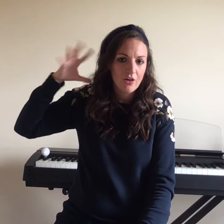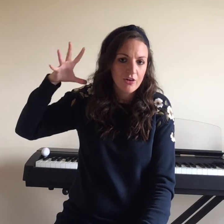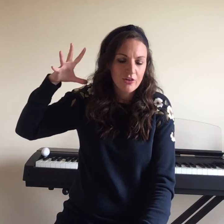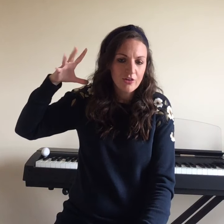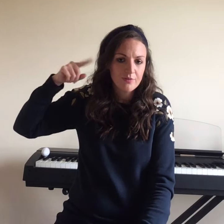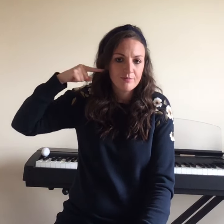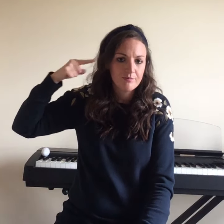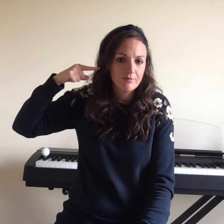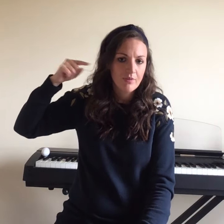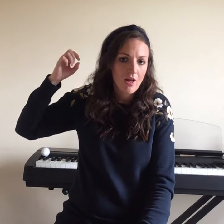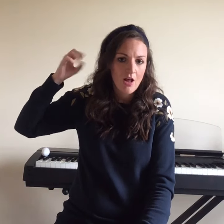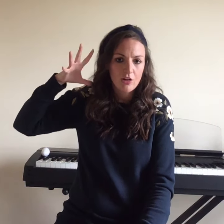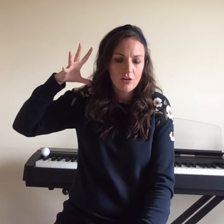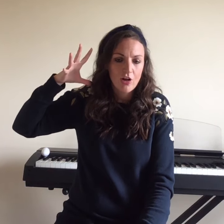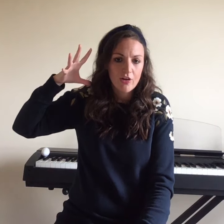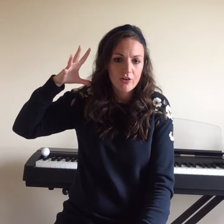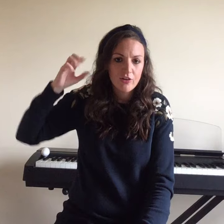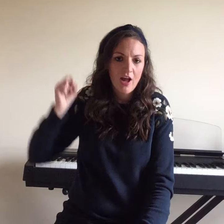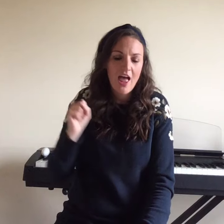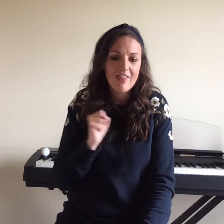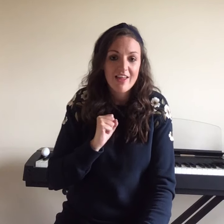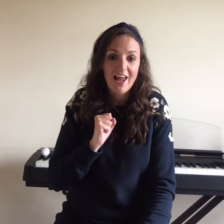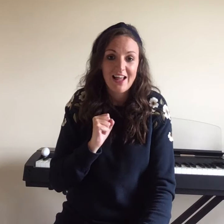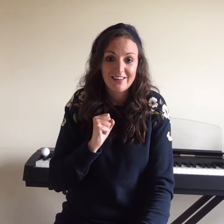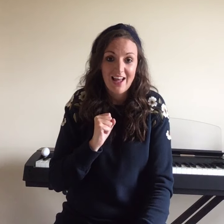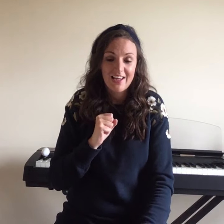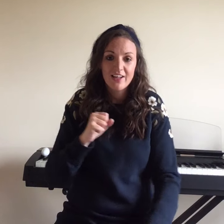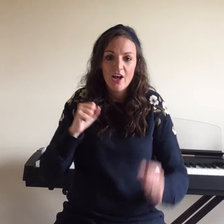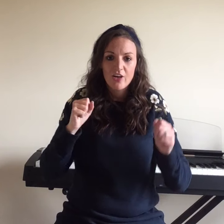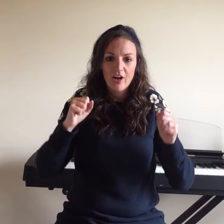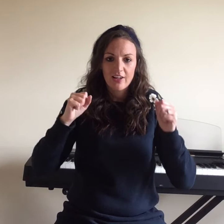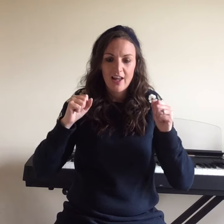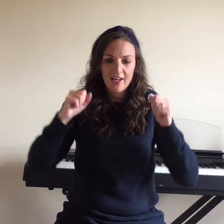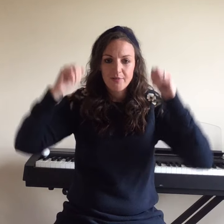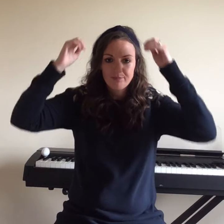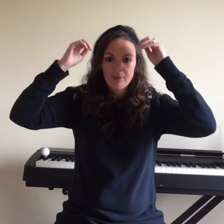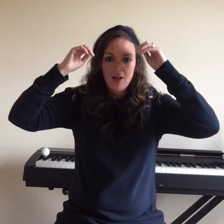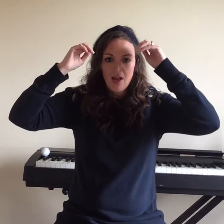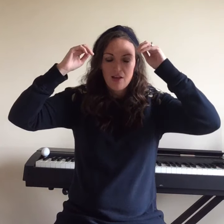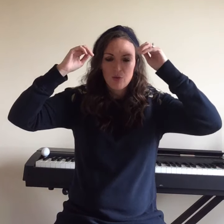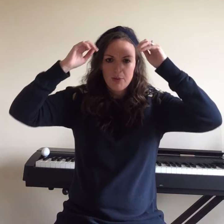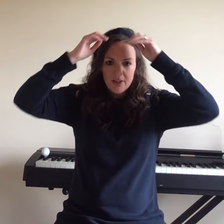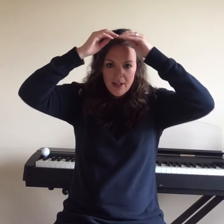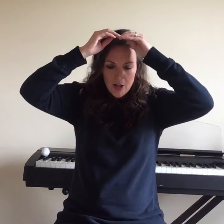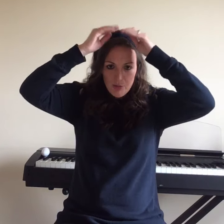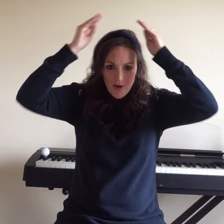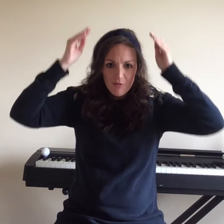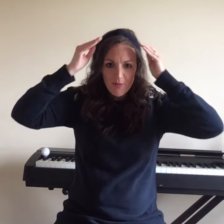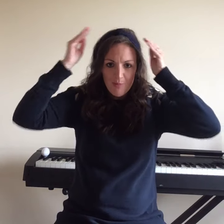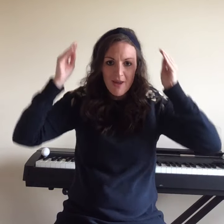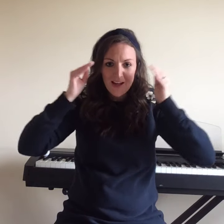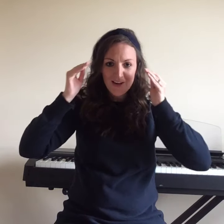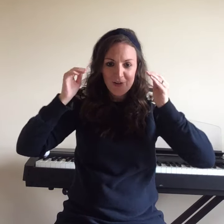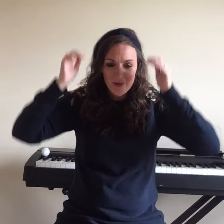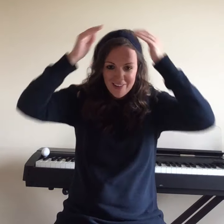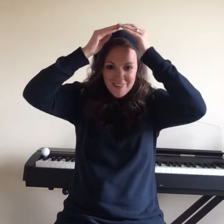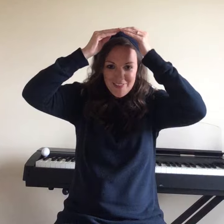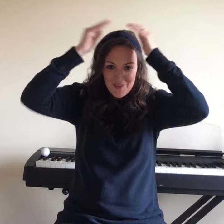Louder. Louder. Louder than a lion. Now a lion. It's a bit like a tiger but we have to put the me in them as well. So